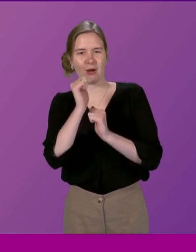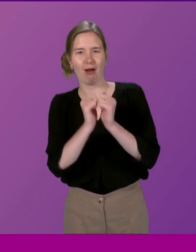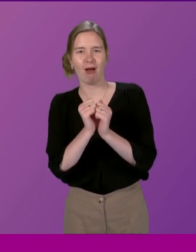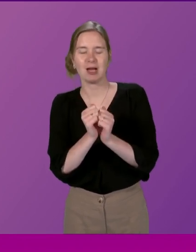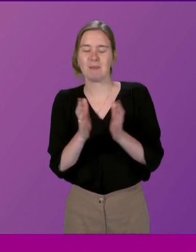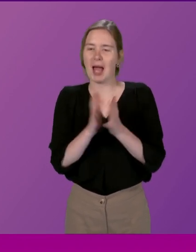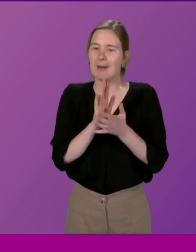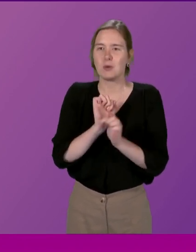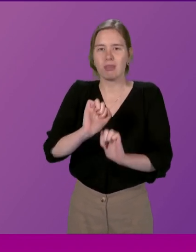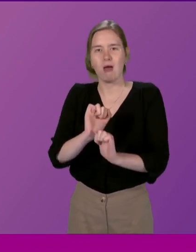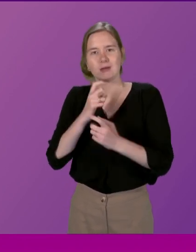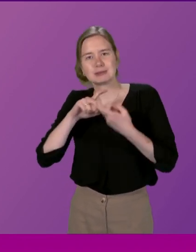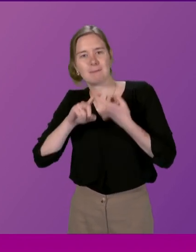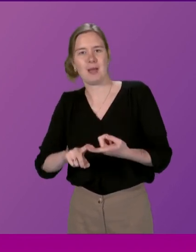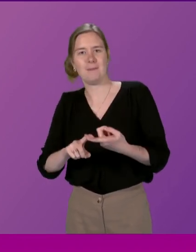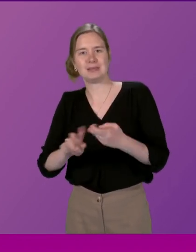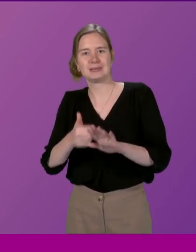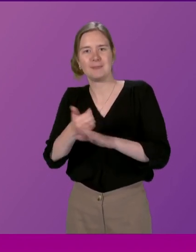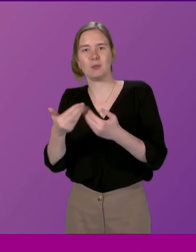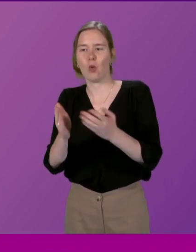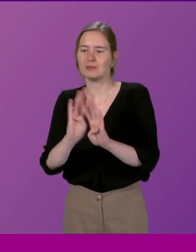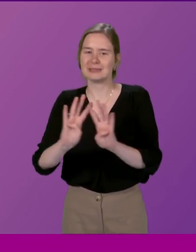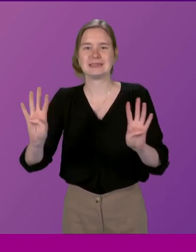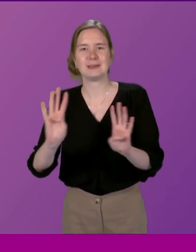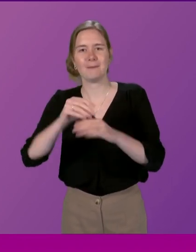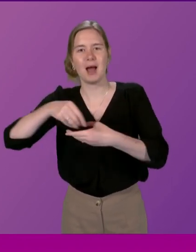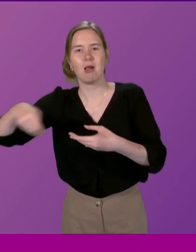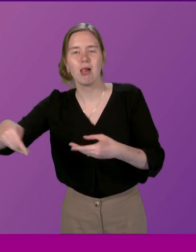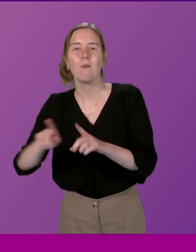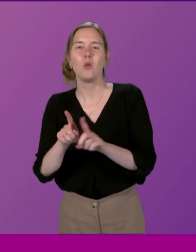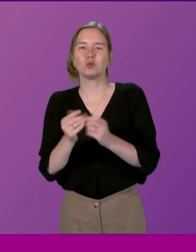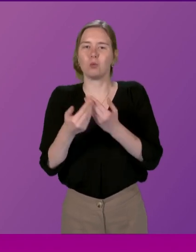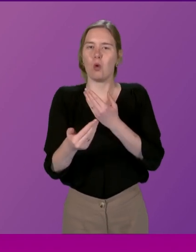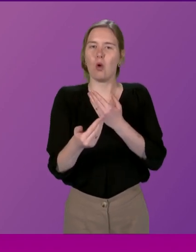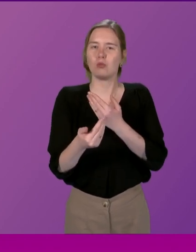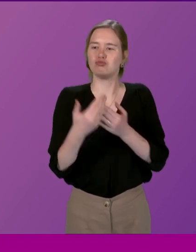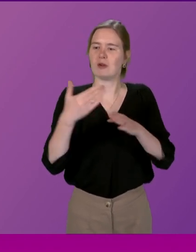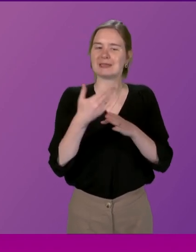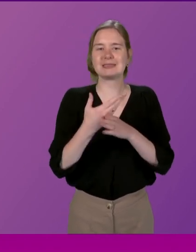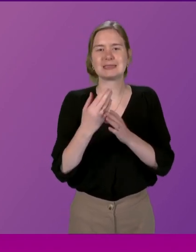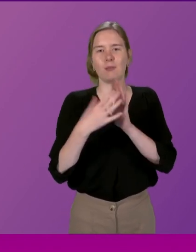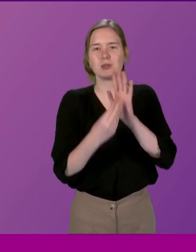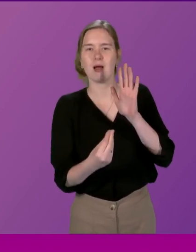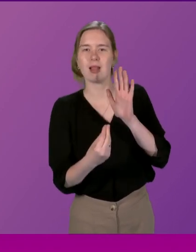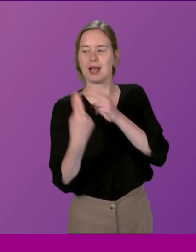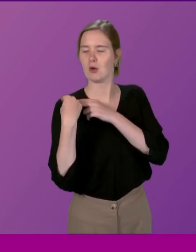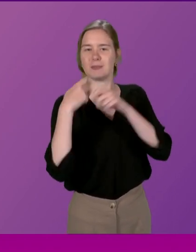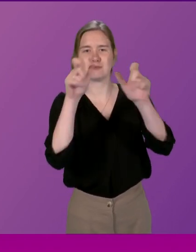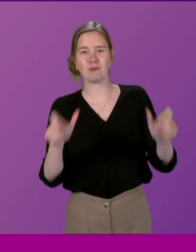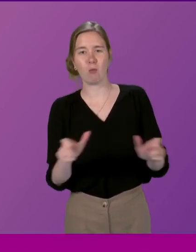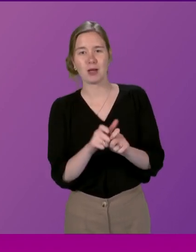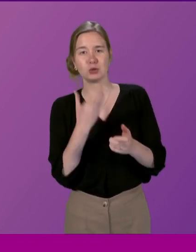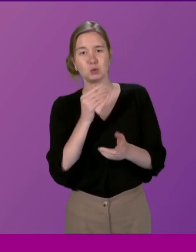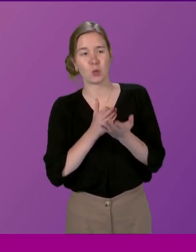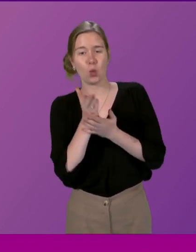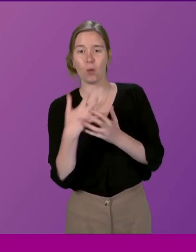to work towards establishing the use of more citizens' panels and a good practice model and accountability framework for use across the